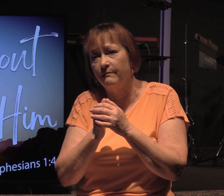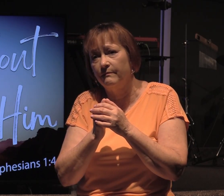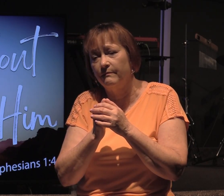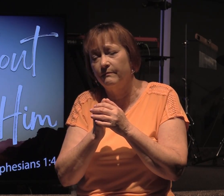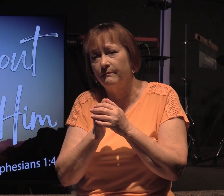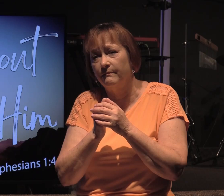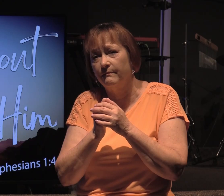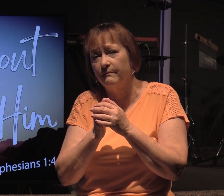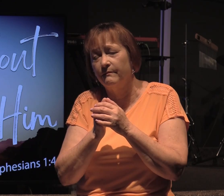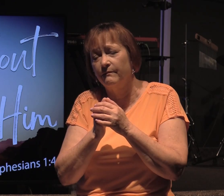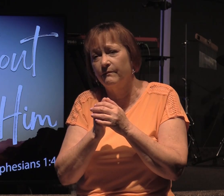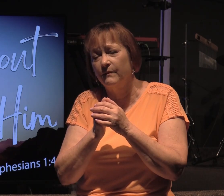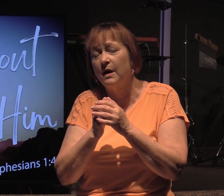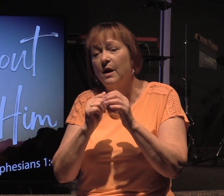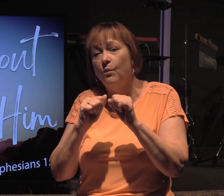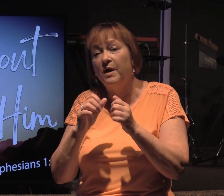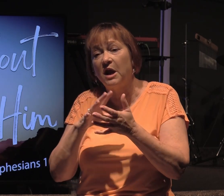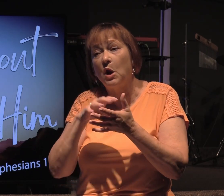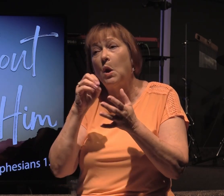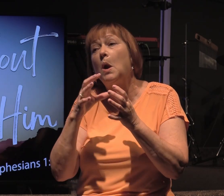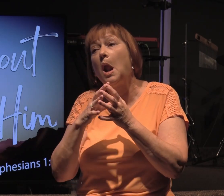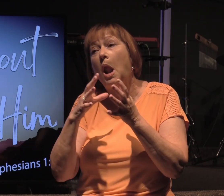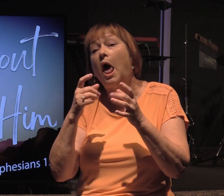There's much for us to learn from this.